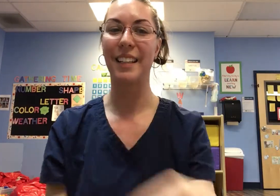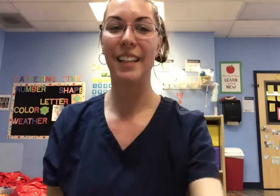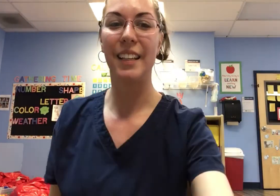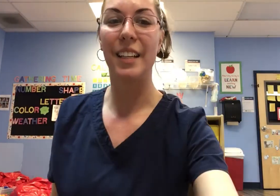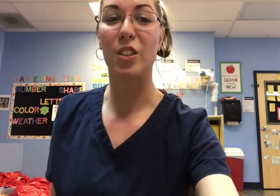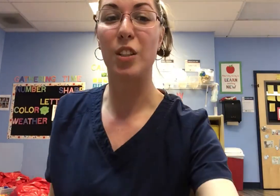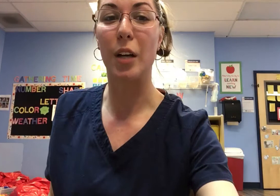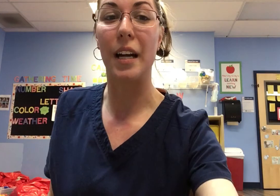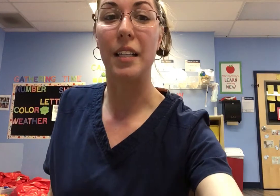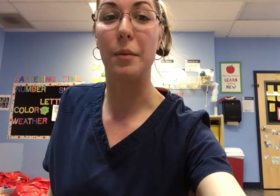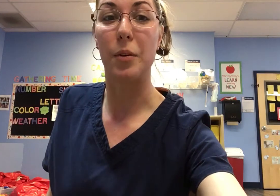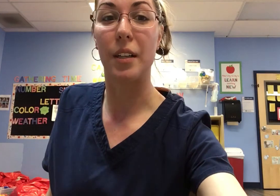So let's try it to the music.